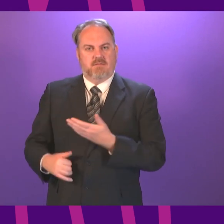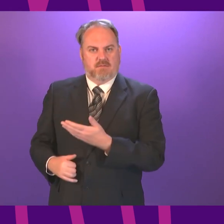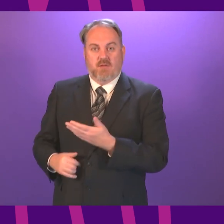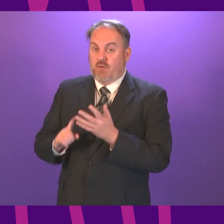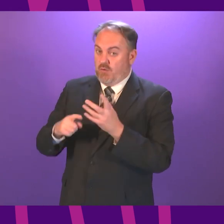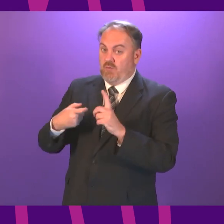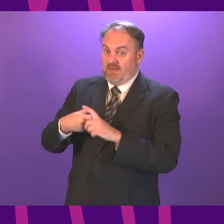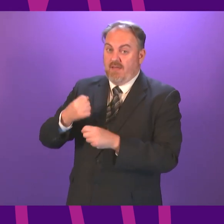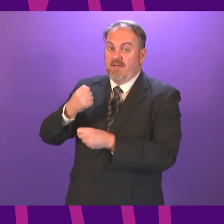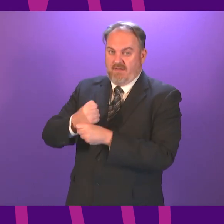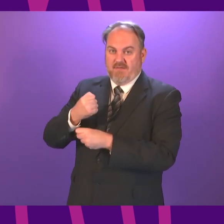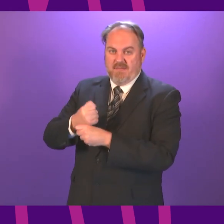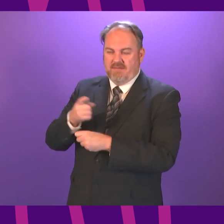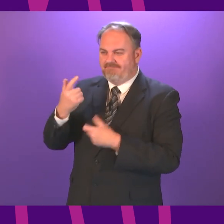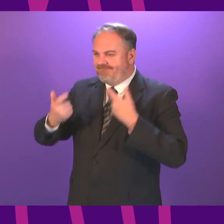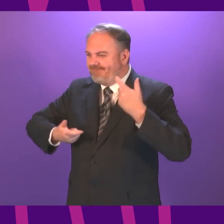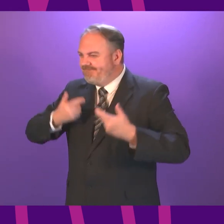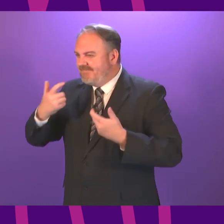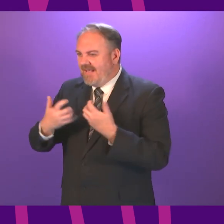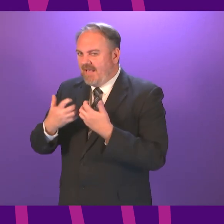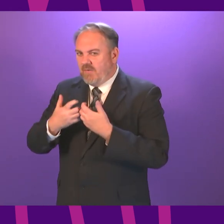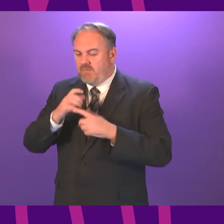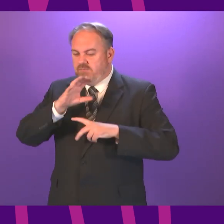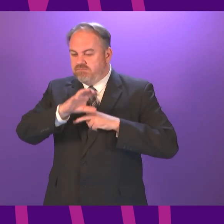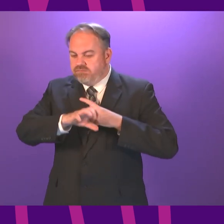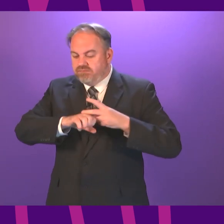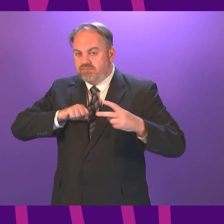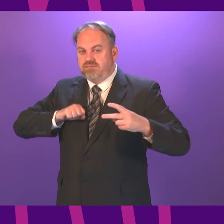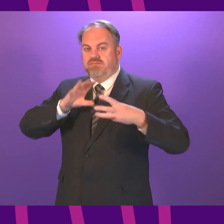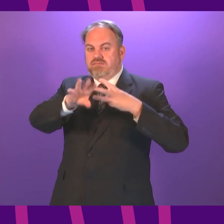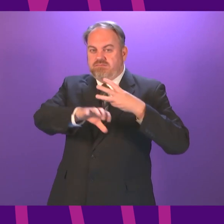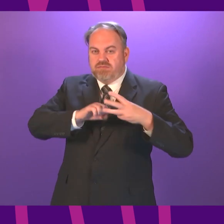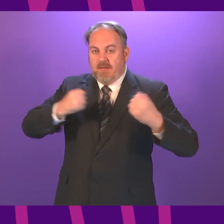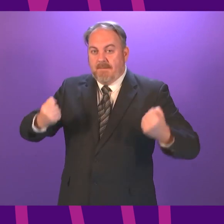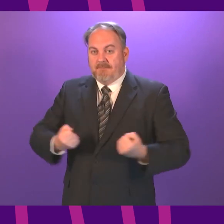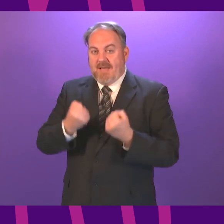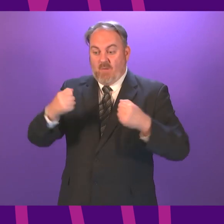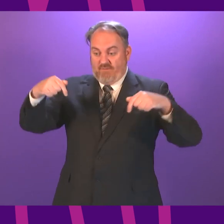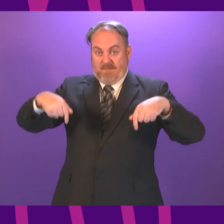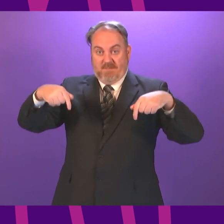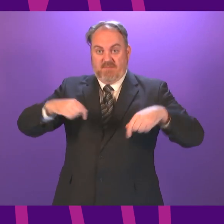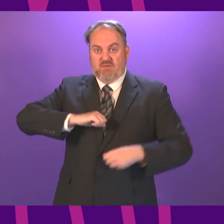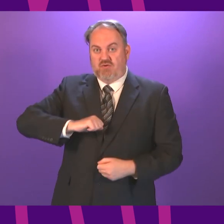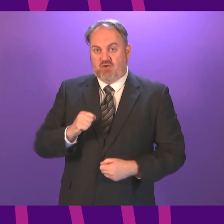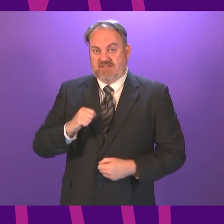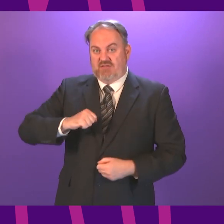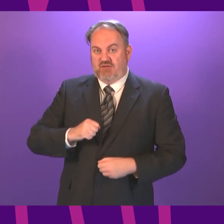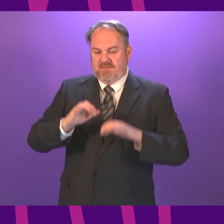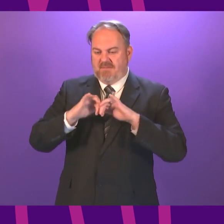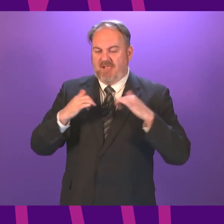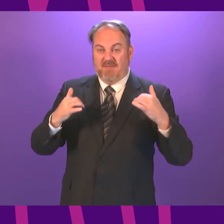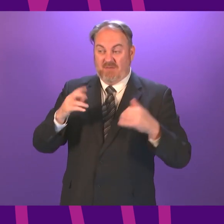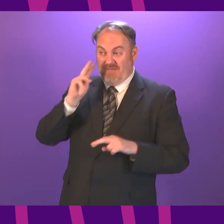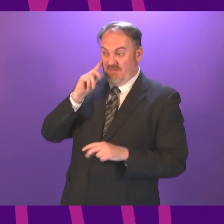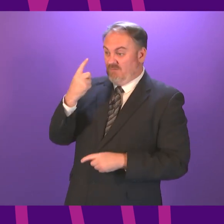which the UK Government is seeking to encroach on the powers and responsibilities of this Parliament I mean, that is undeniable and undisputable